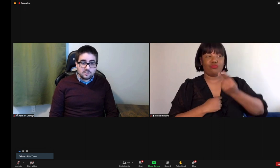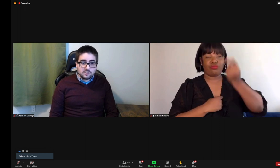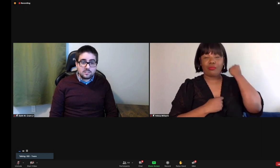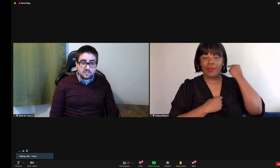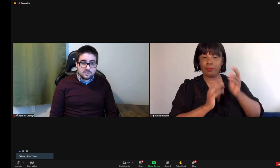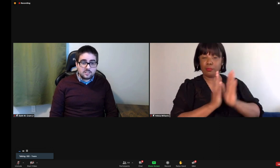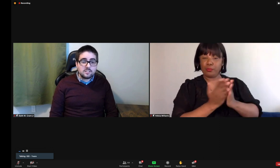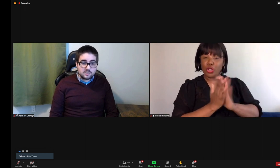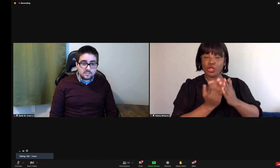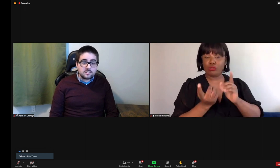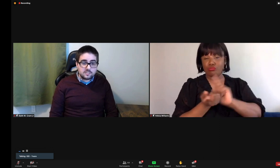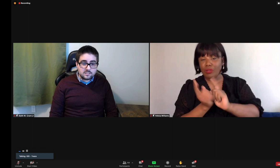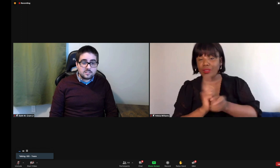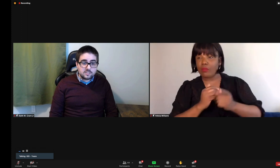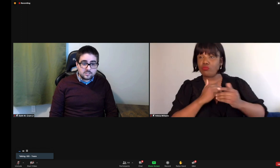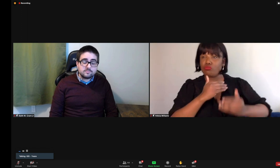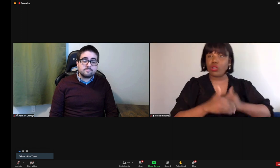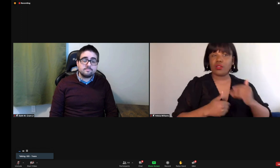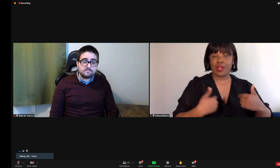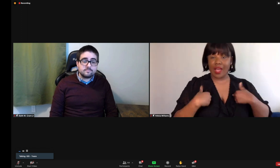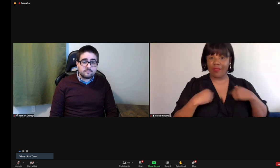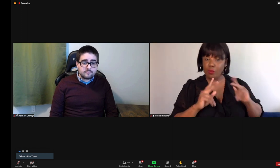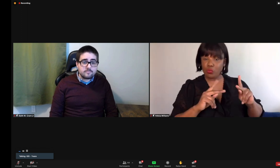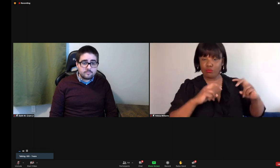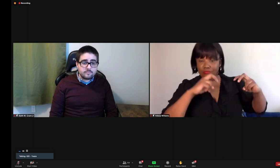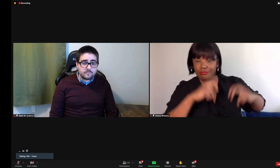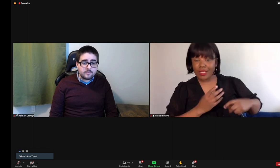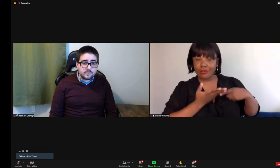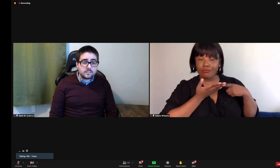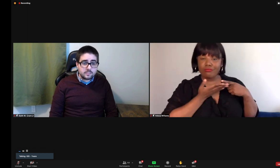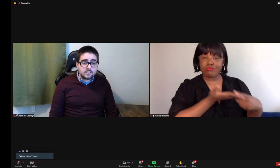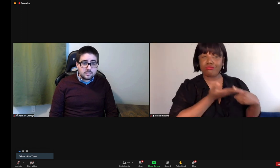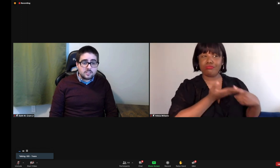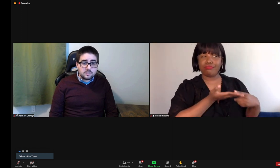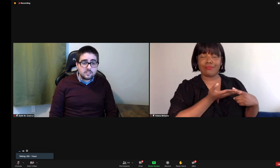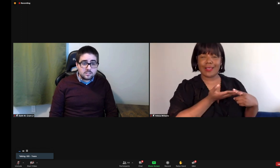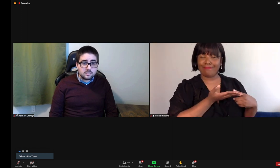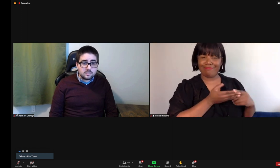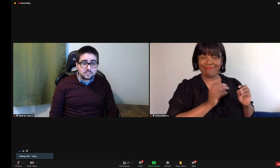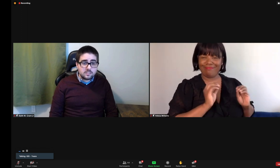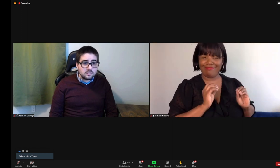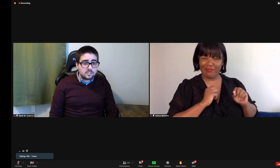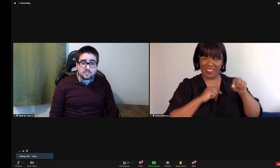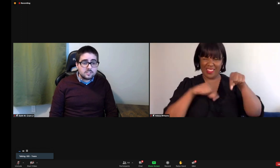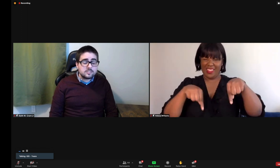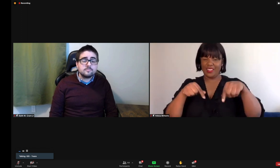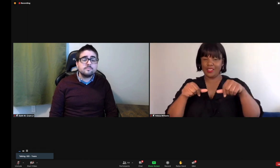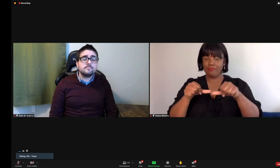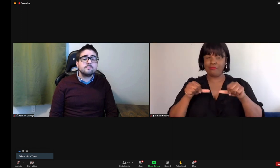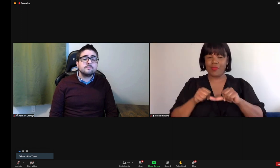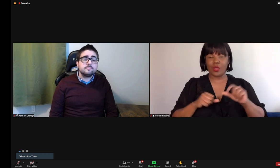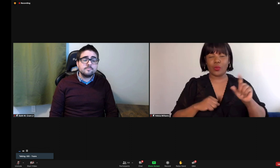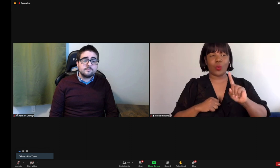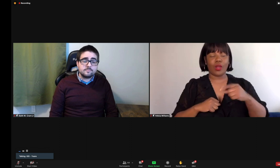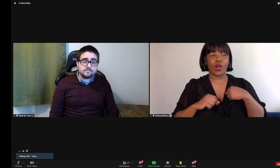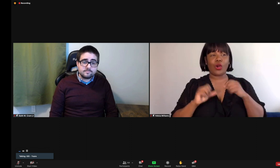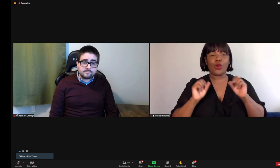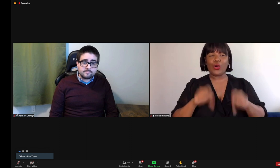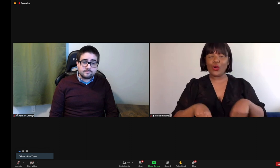But I can remember myself going through different translation process and reading books, we didn't really have anything like the space we